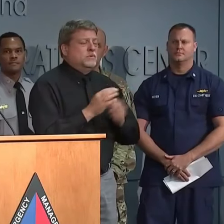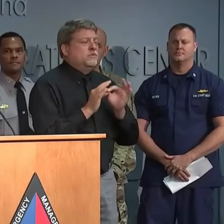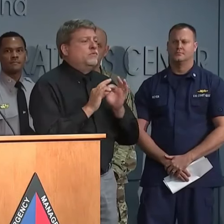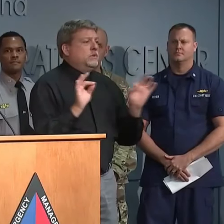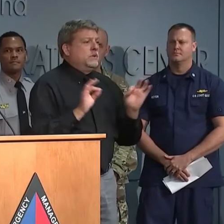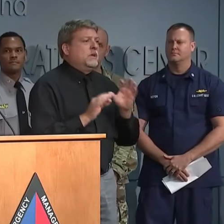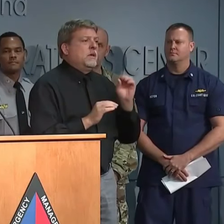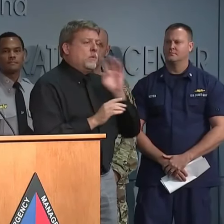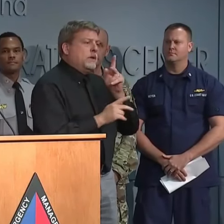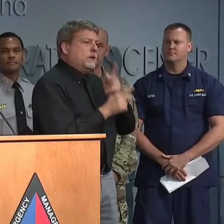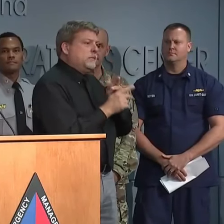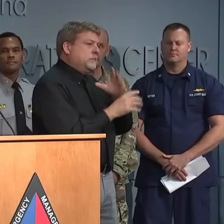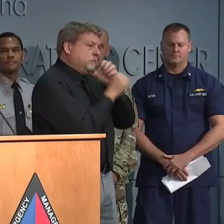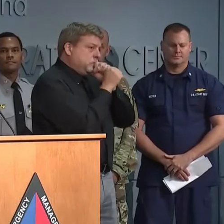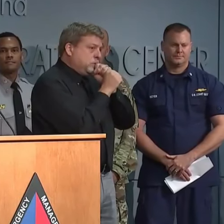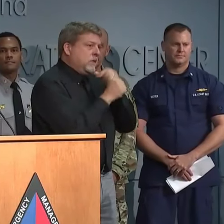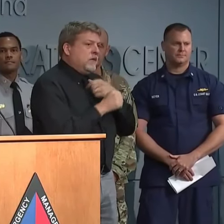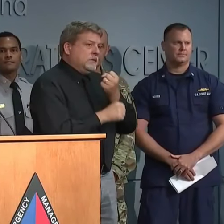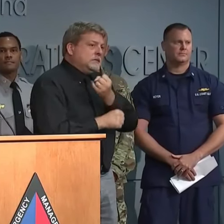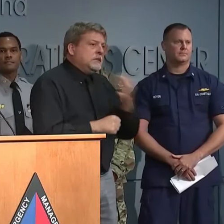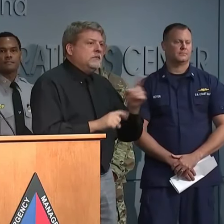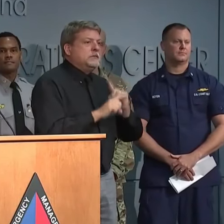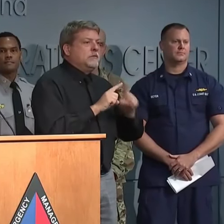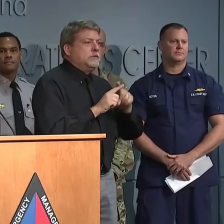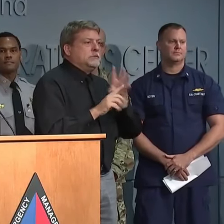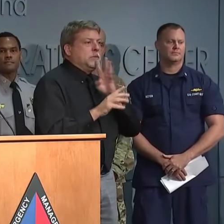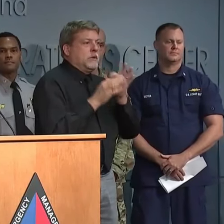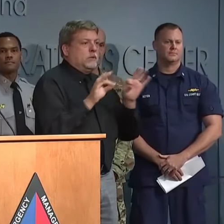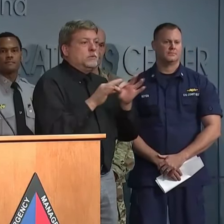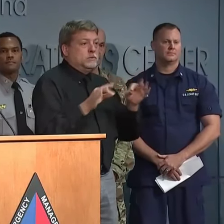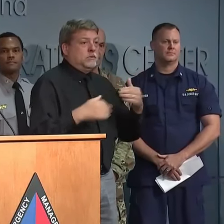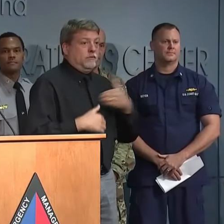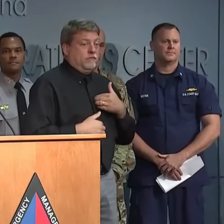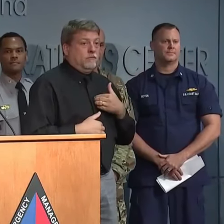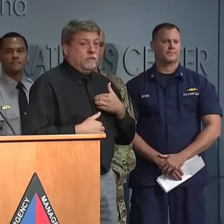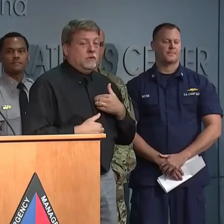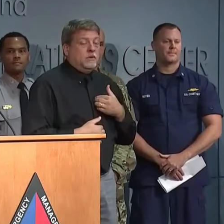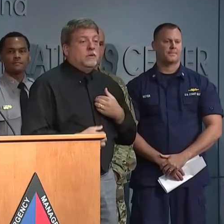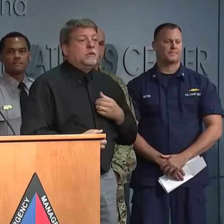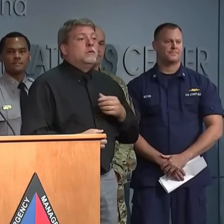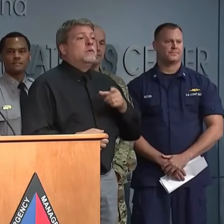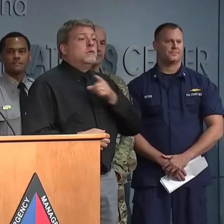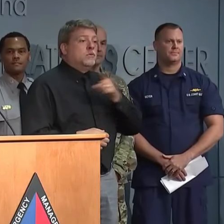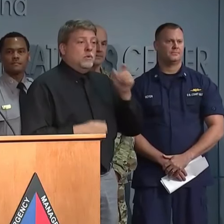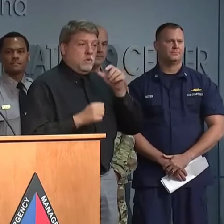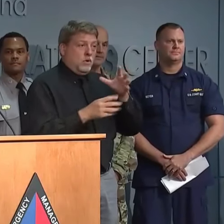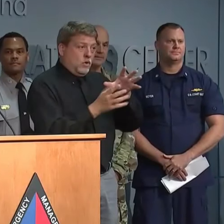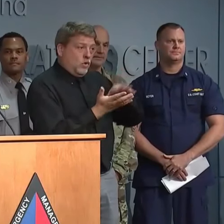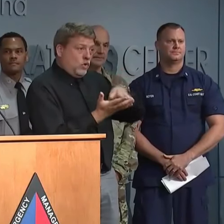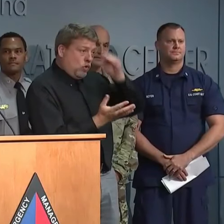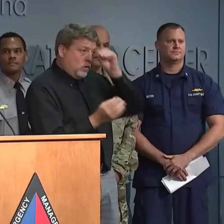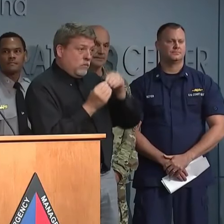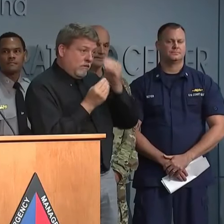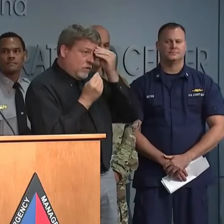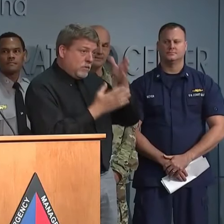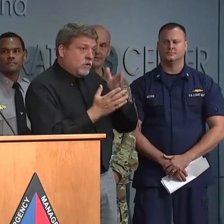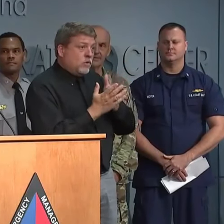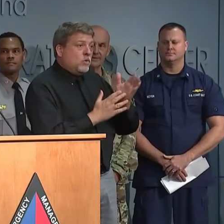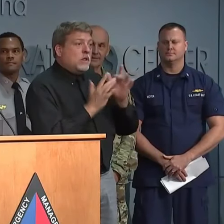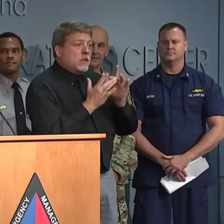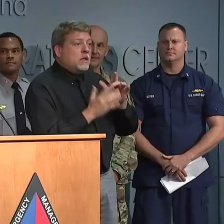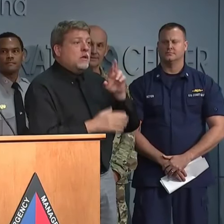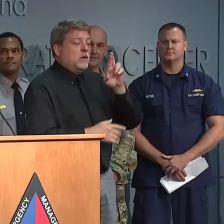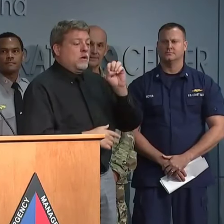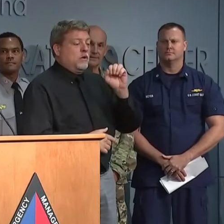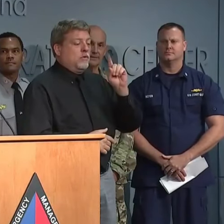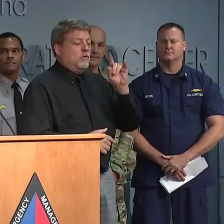and multi-lingual operators are ready to assist you. And you can also stay informed by visiting ReadyNC